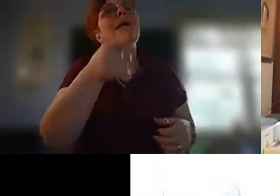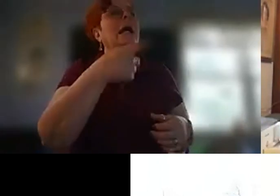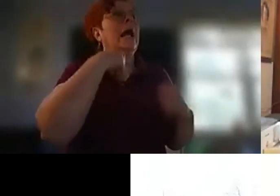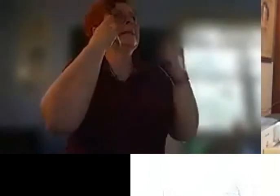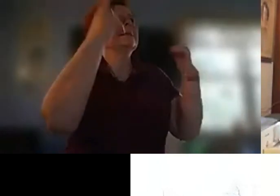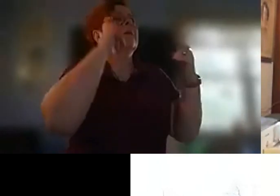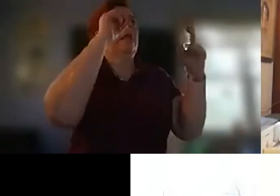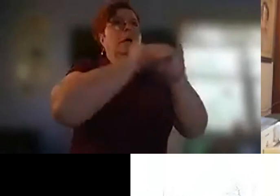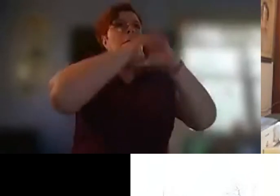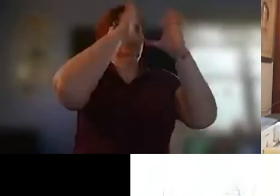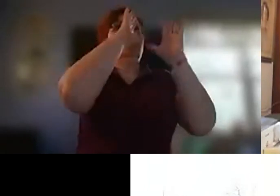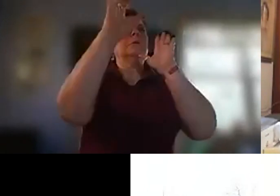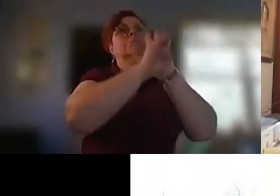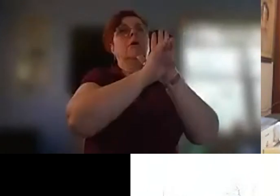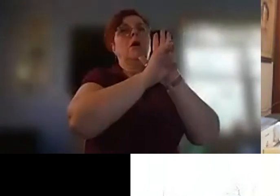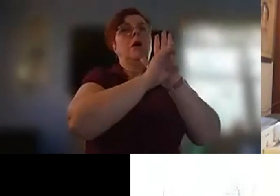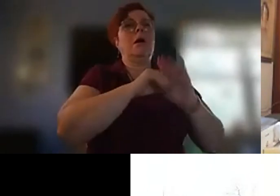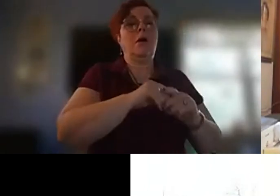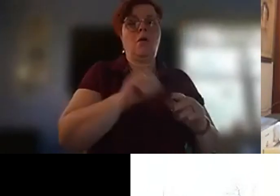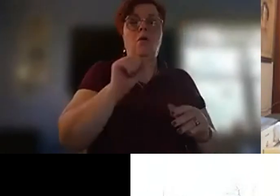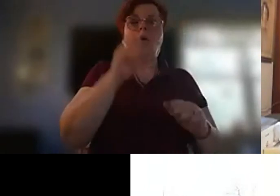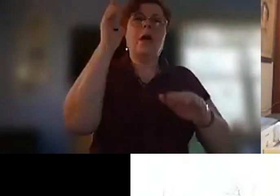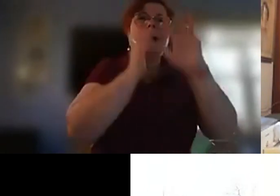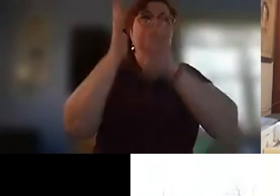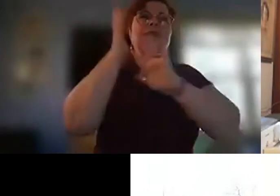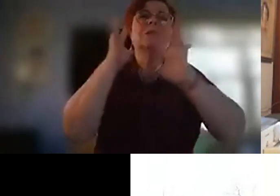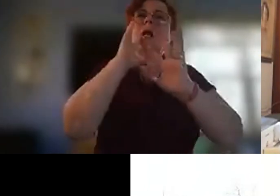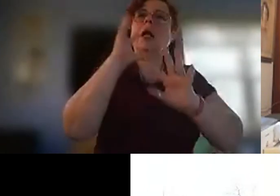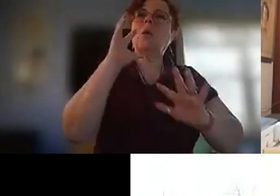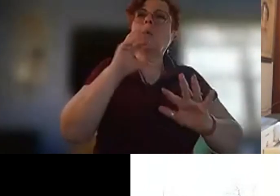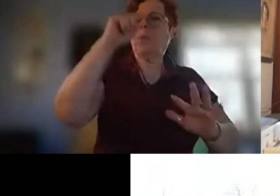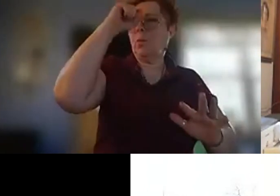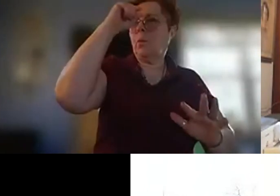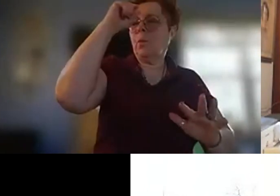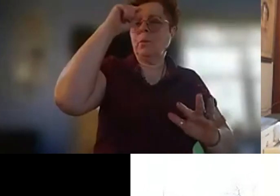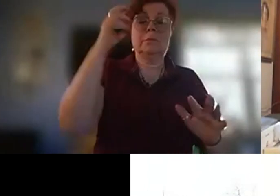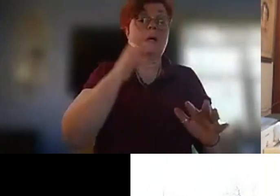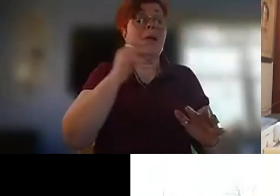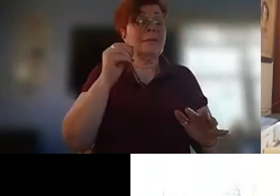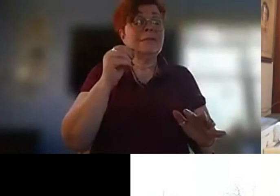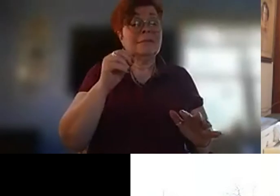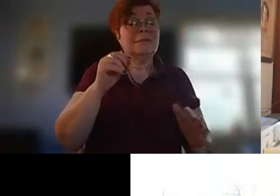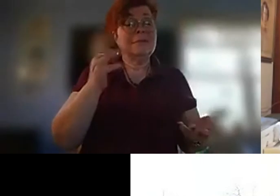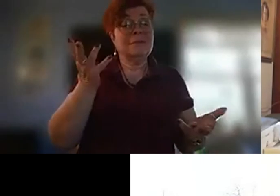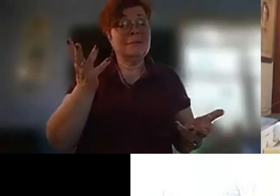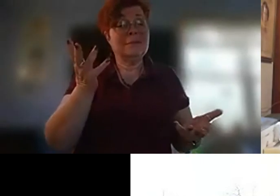um ancient and wise um and so um you know i i guess